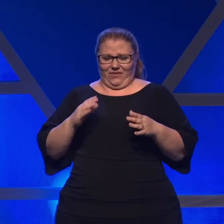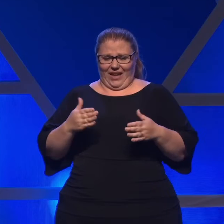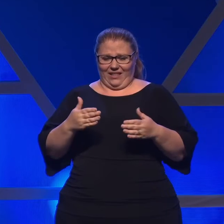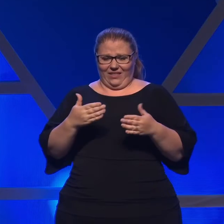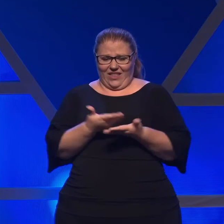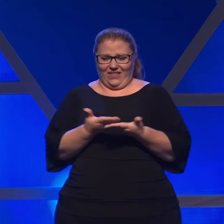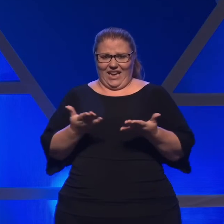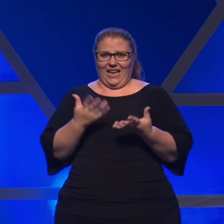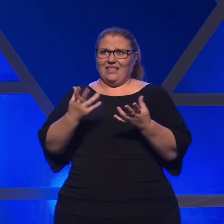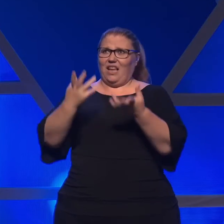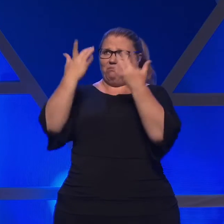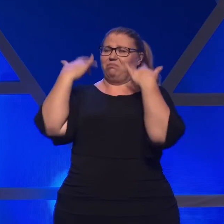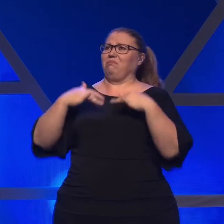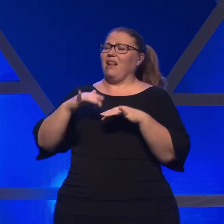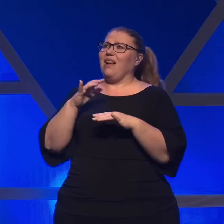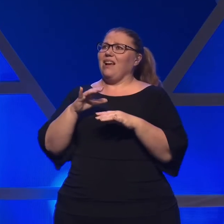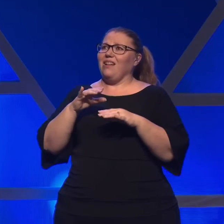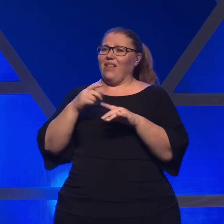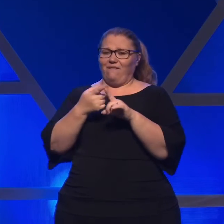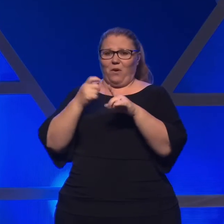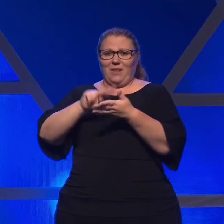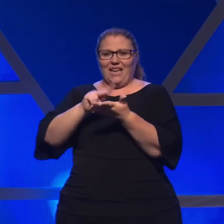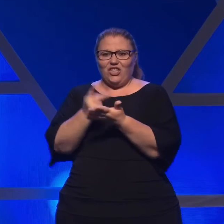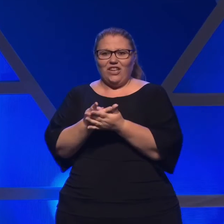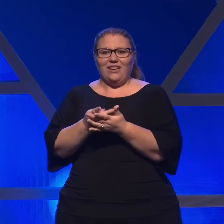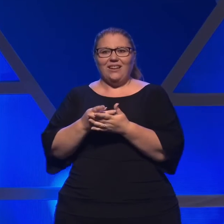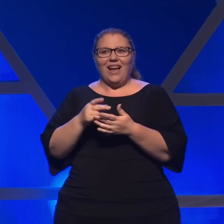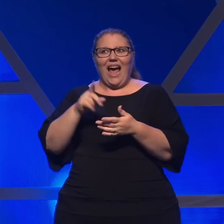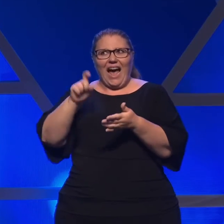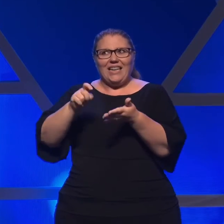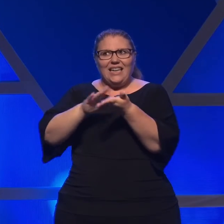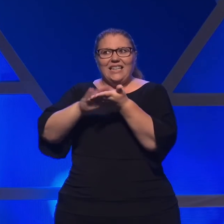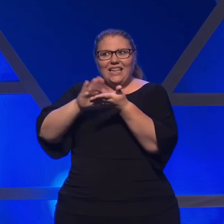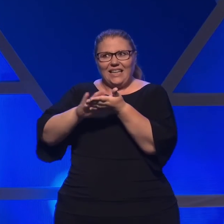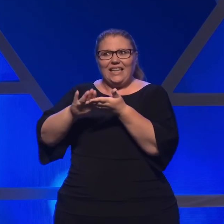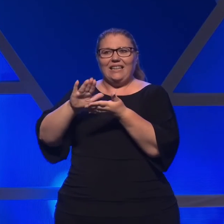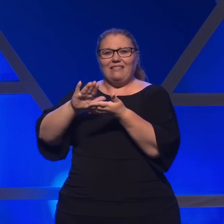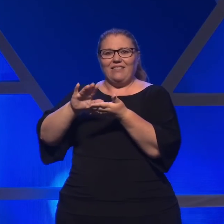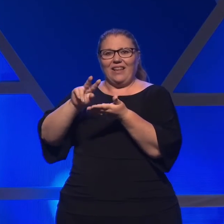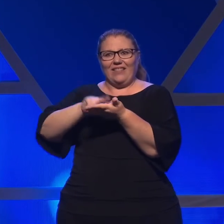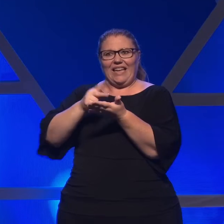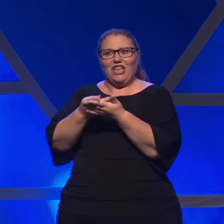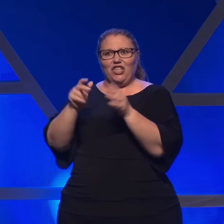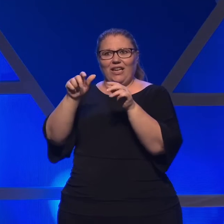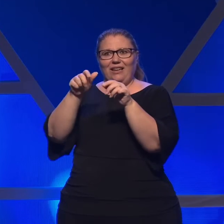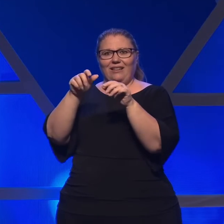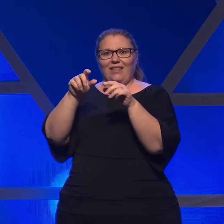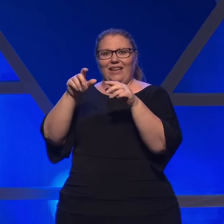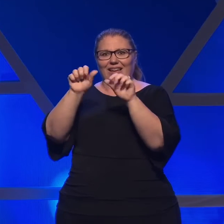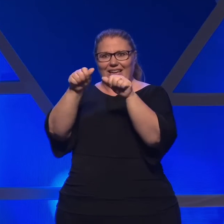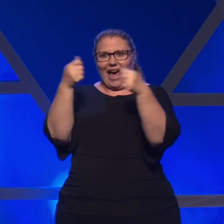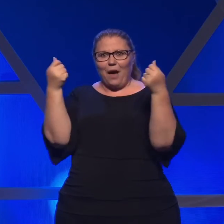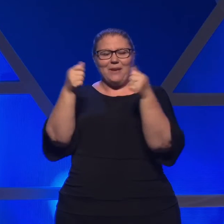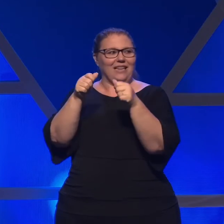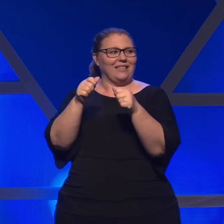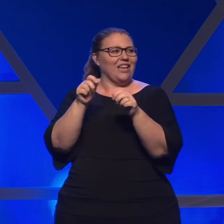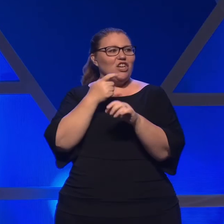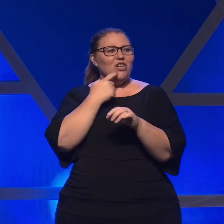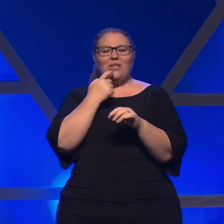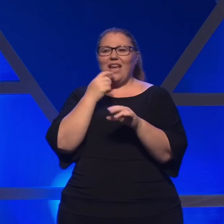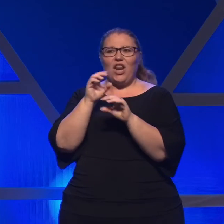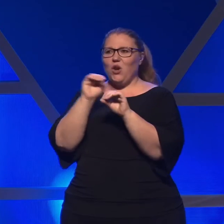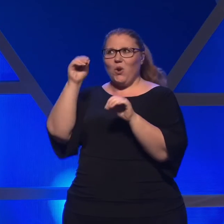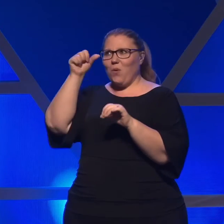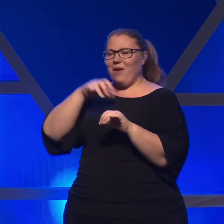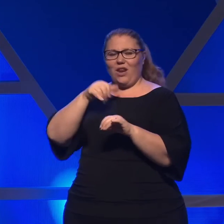I got the message that some ruthless weeding out is needed in that department. You said that no man, no woman can